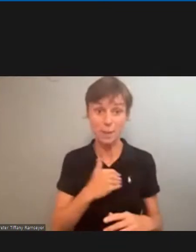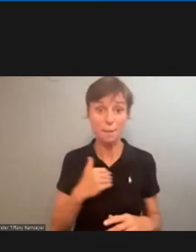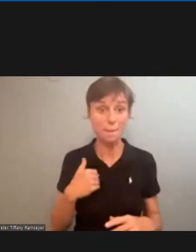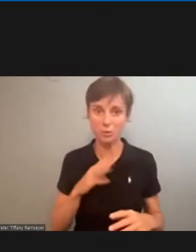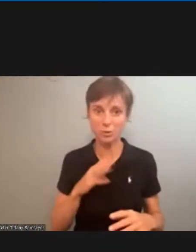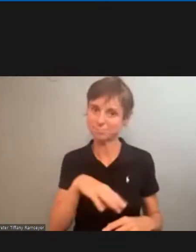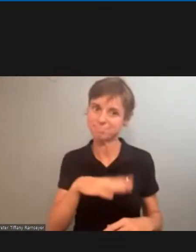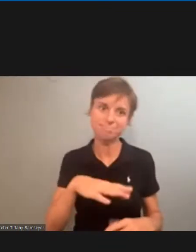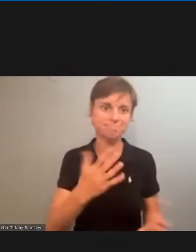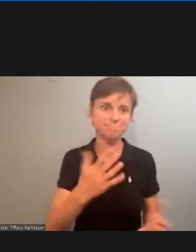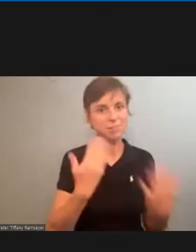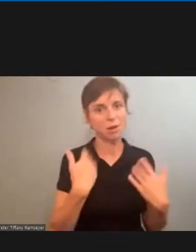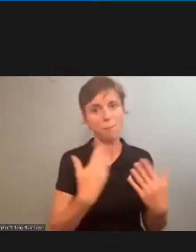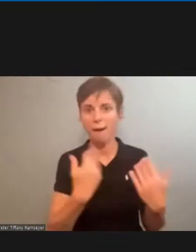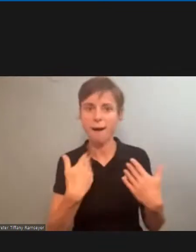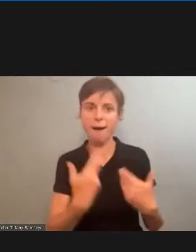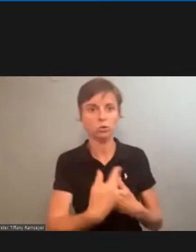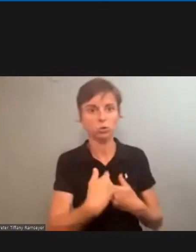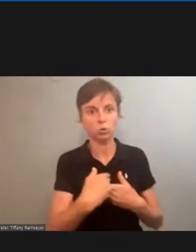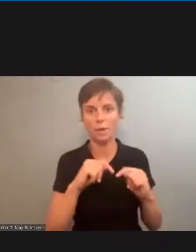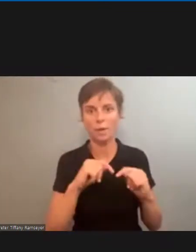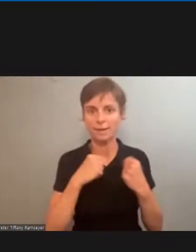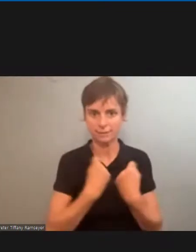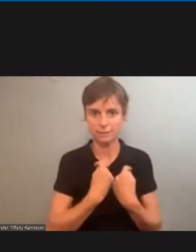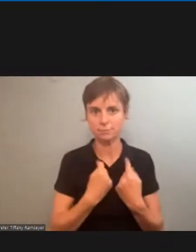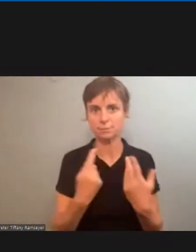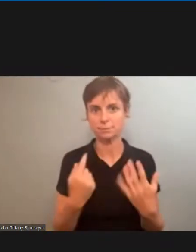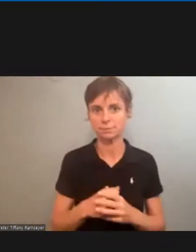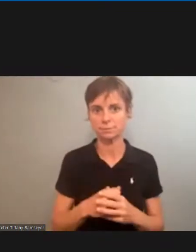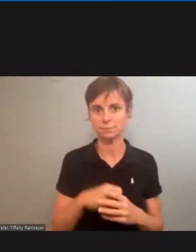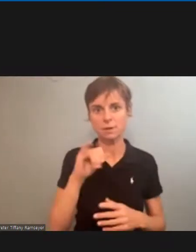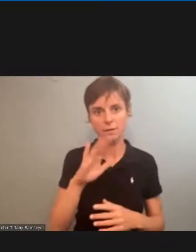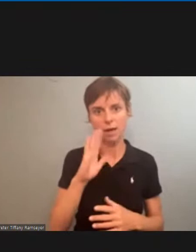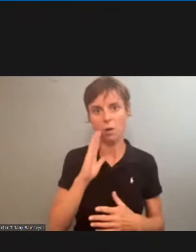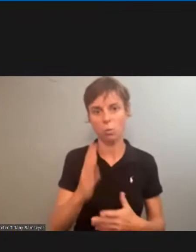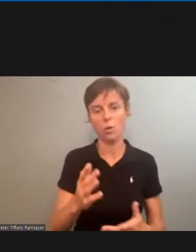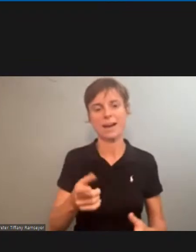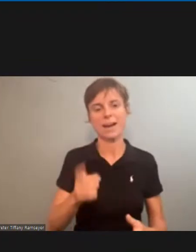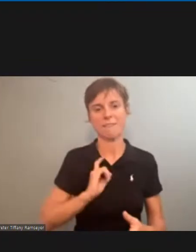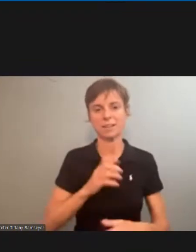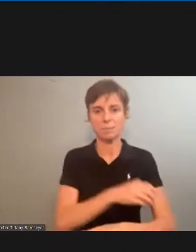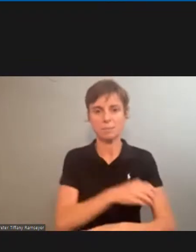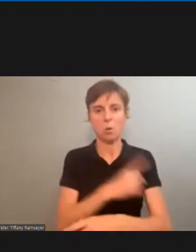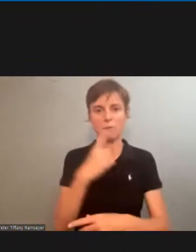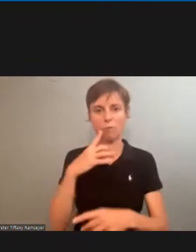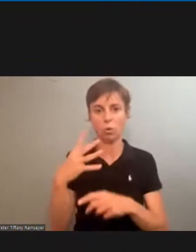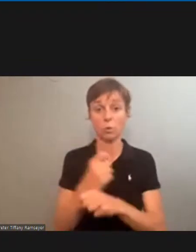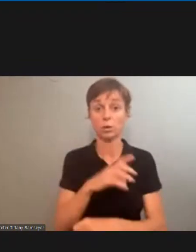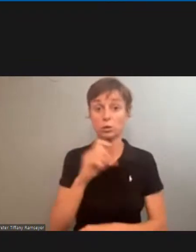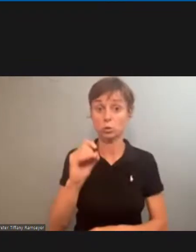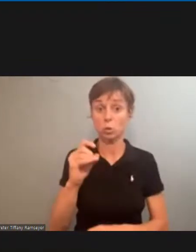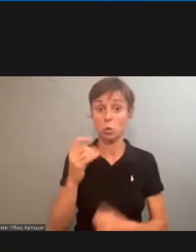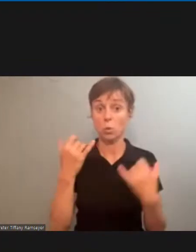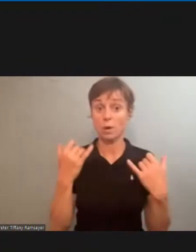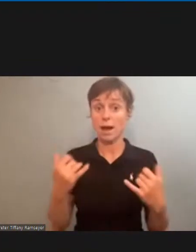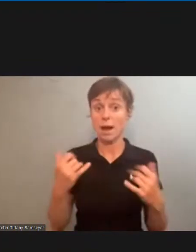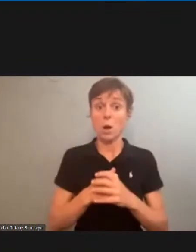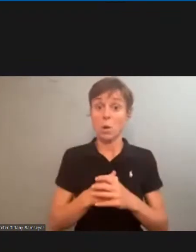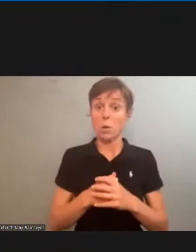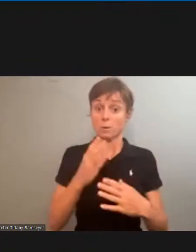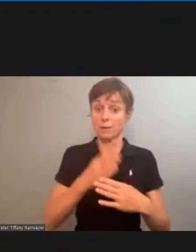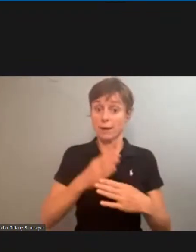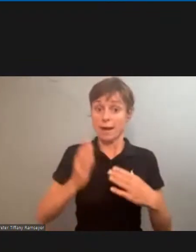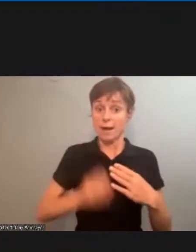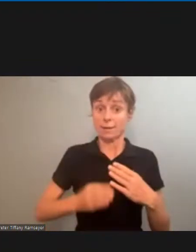of the stands and join a team because that's where we're really going to have the power to win so with that i'll simply end with